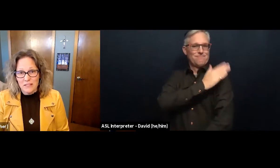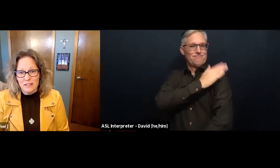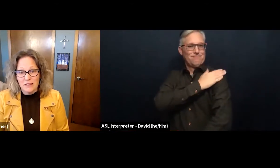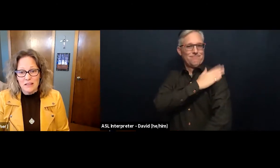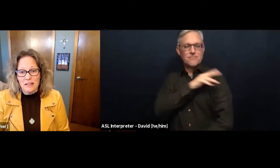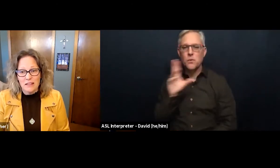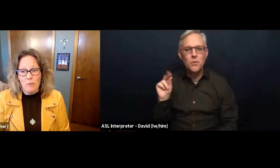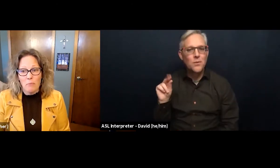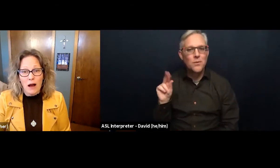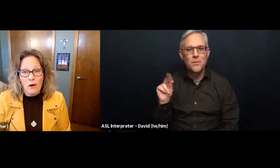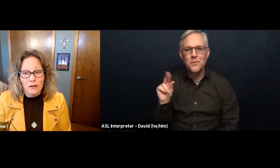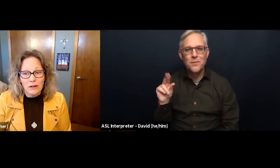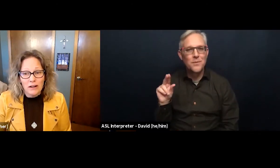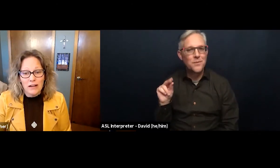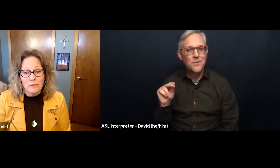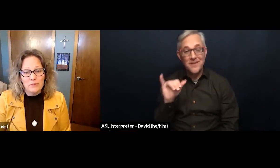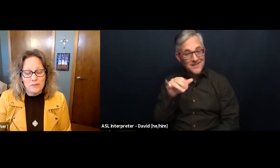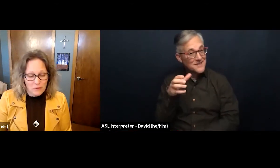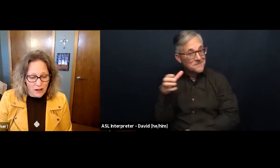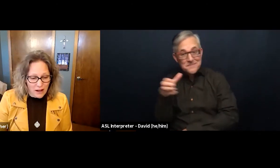That power comes from God.